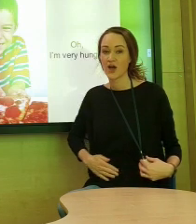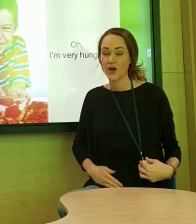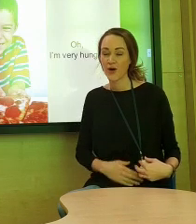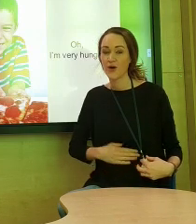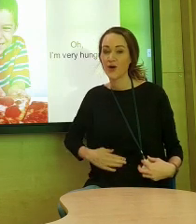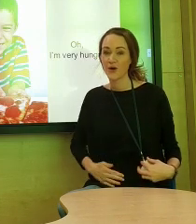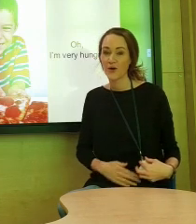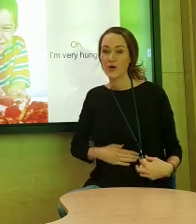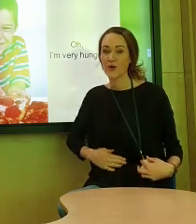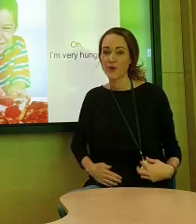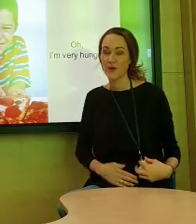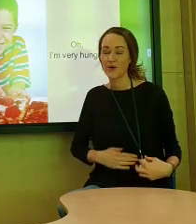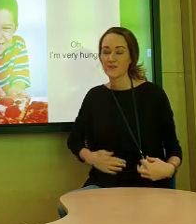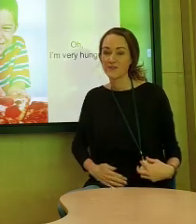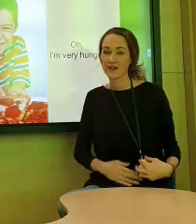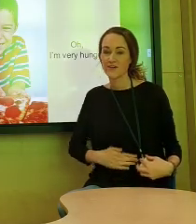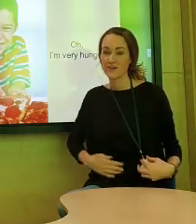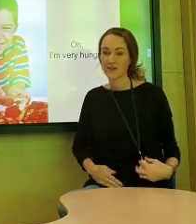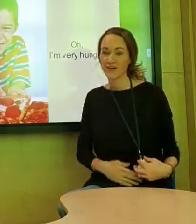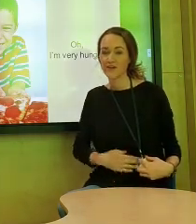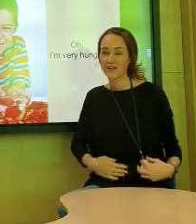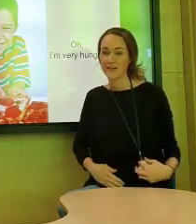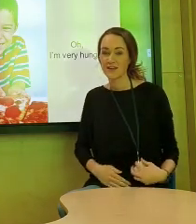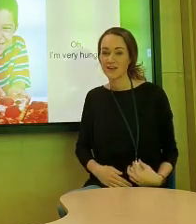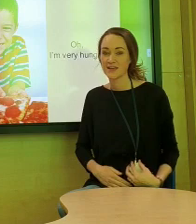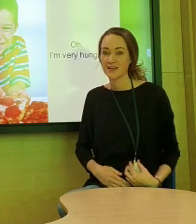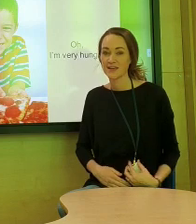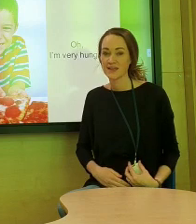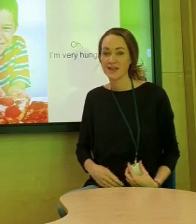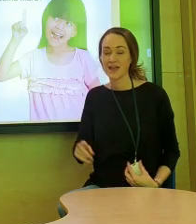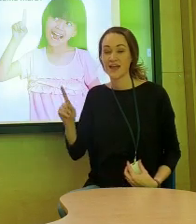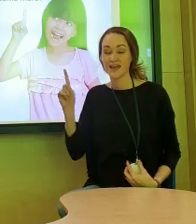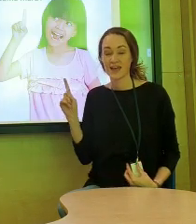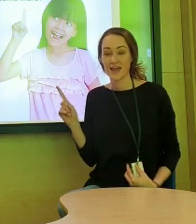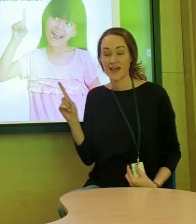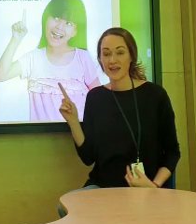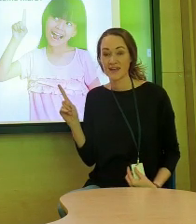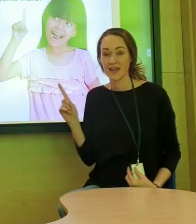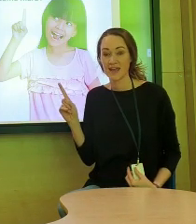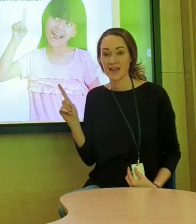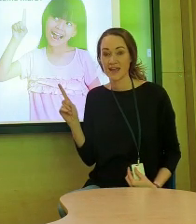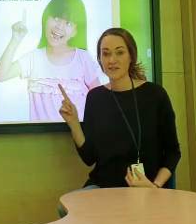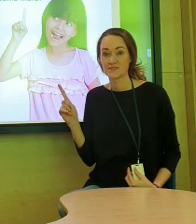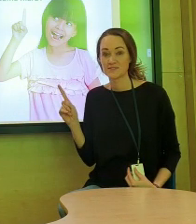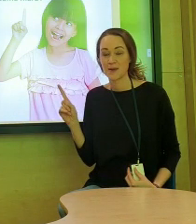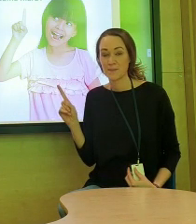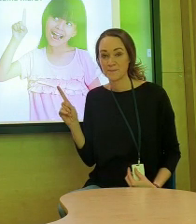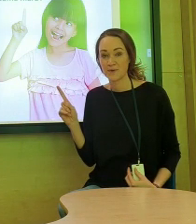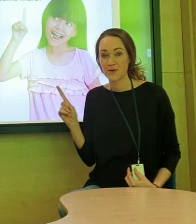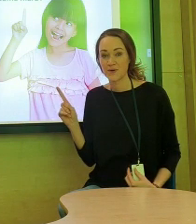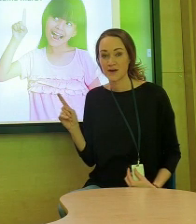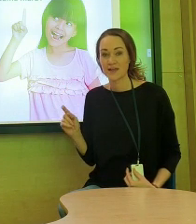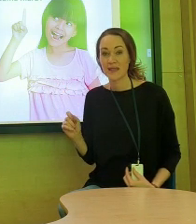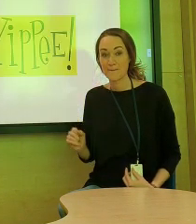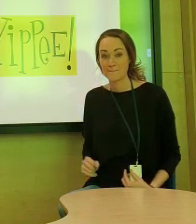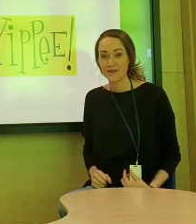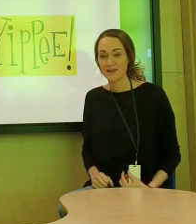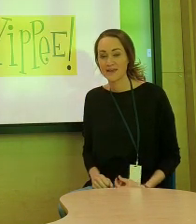Oh, I'm very hungry. Can I have some more? Yippee!